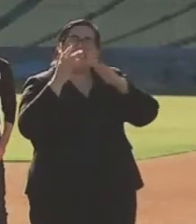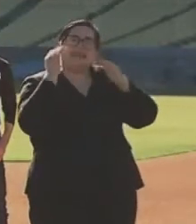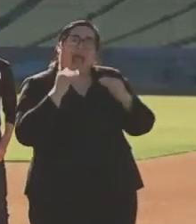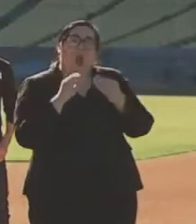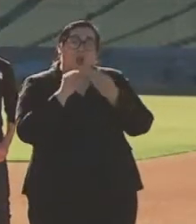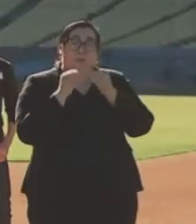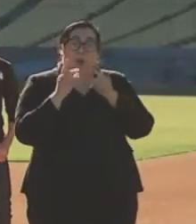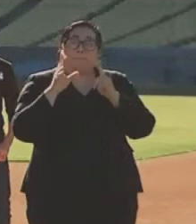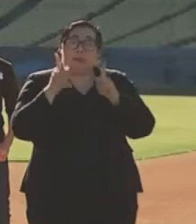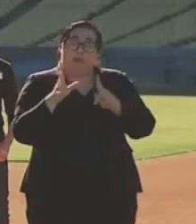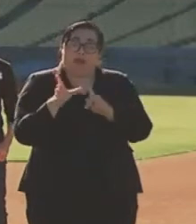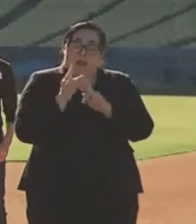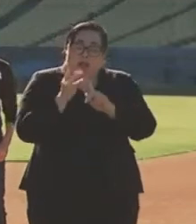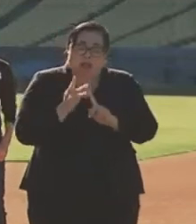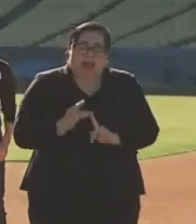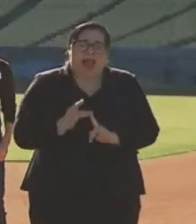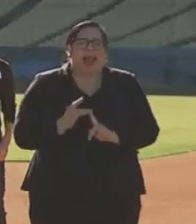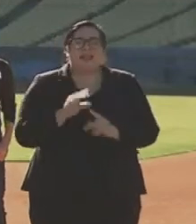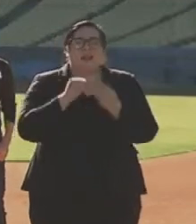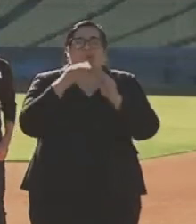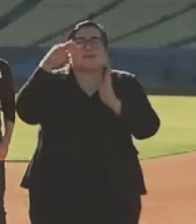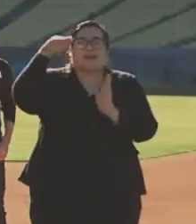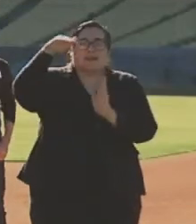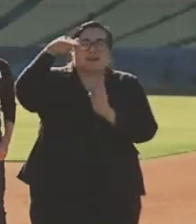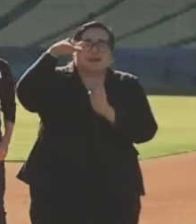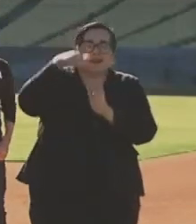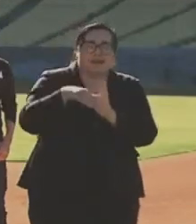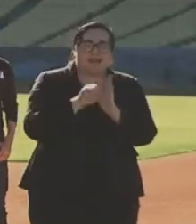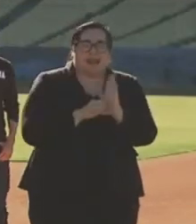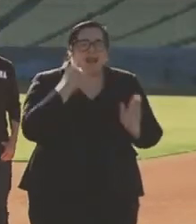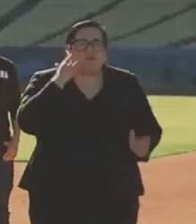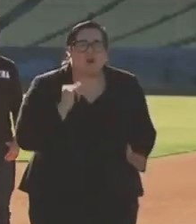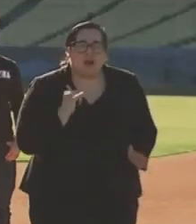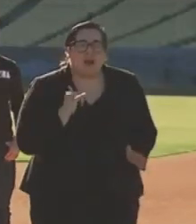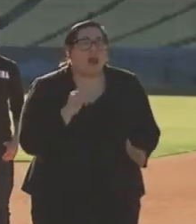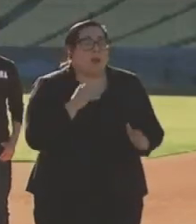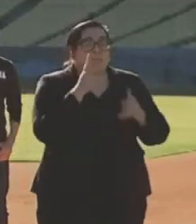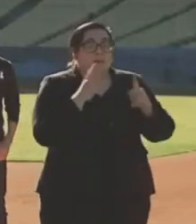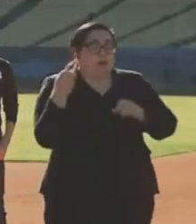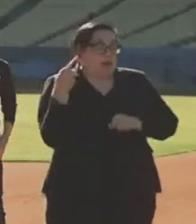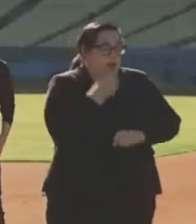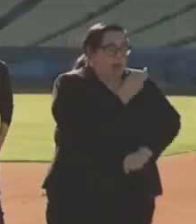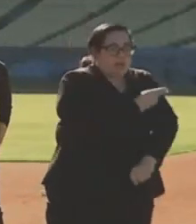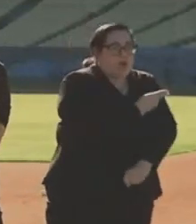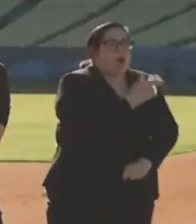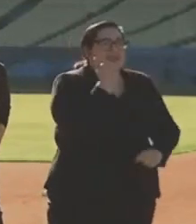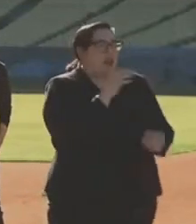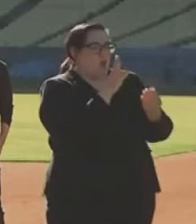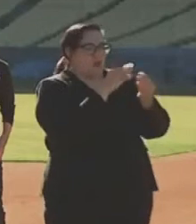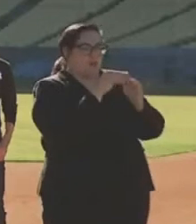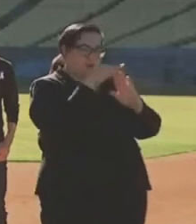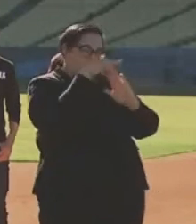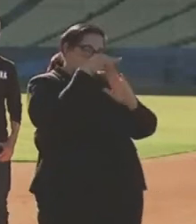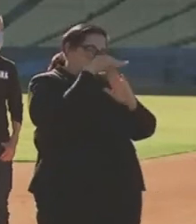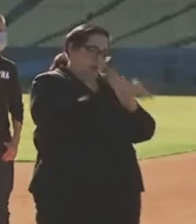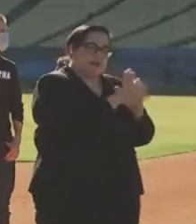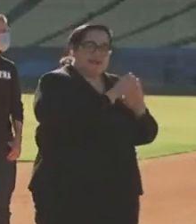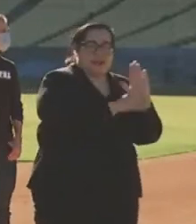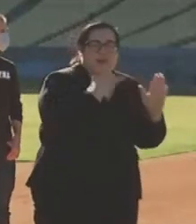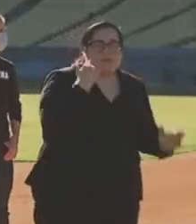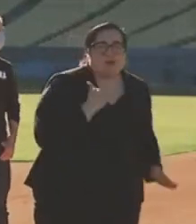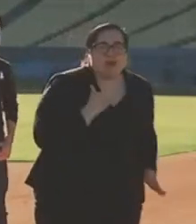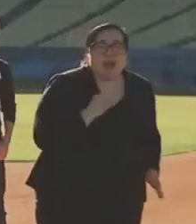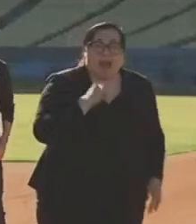the state of California. Case rates that are now declining in the state of California. Hospitalizations that are now declining in the state of California.